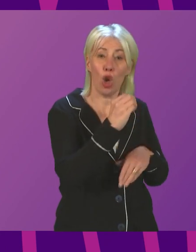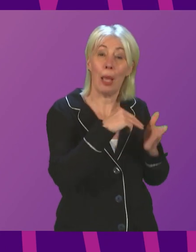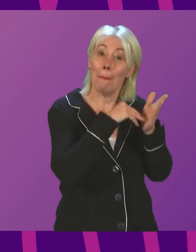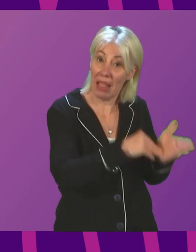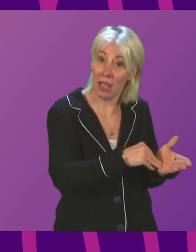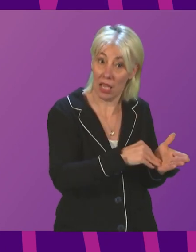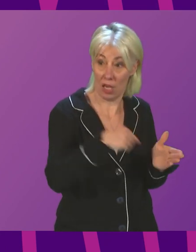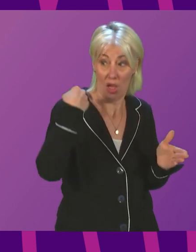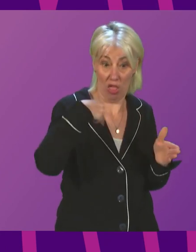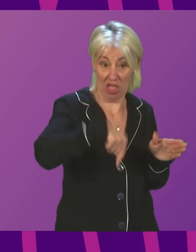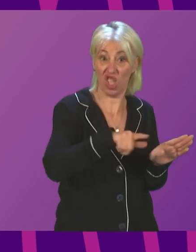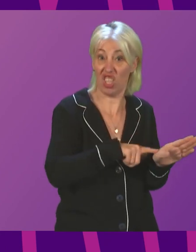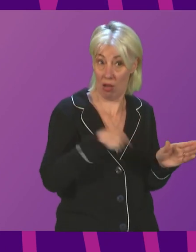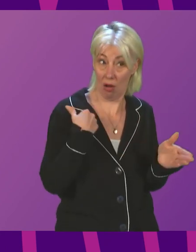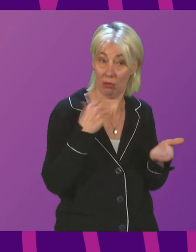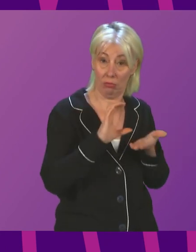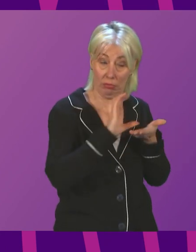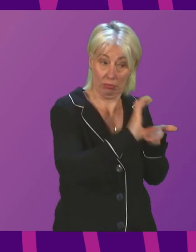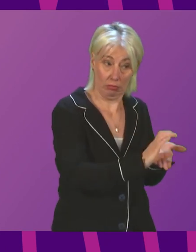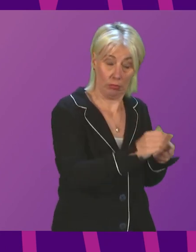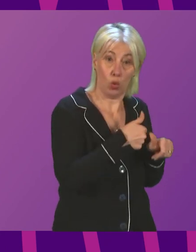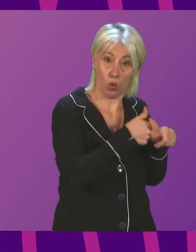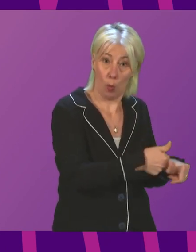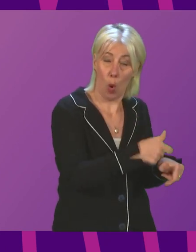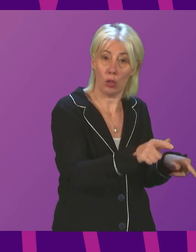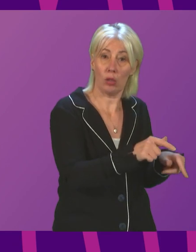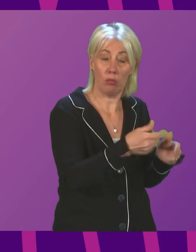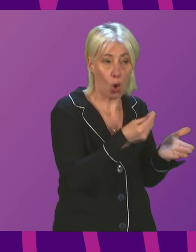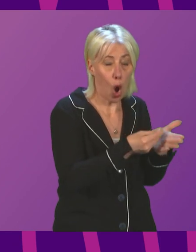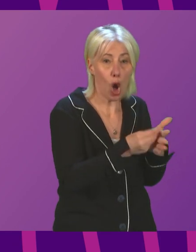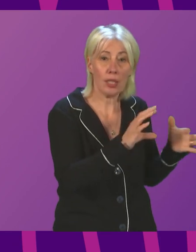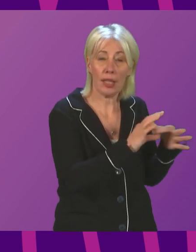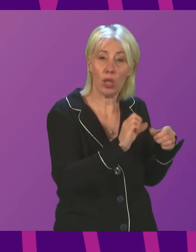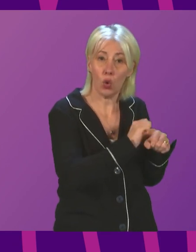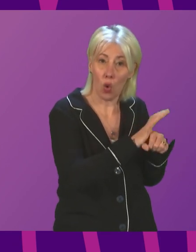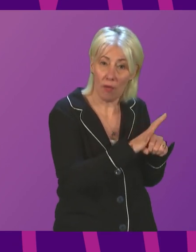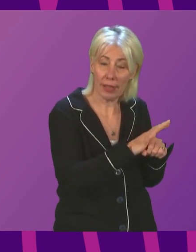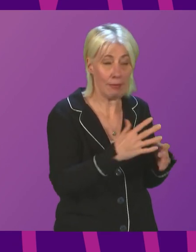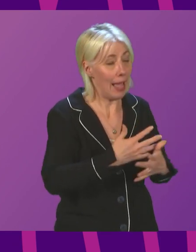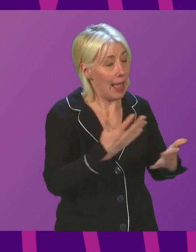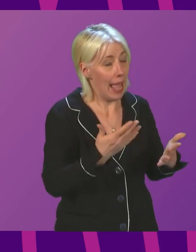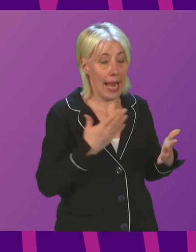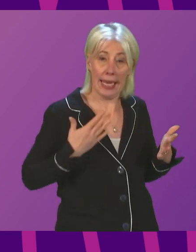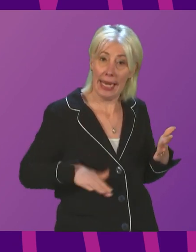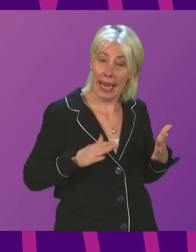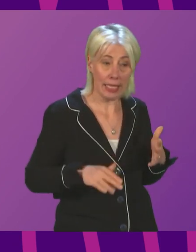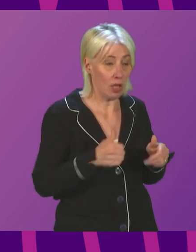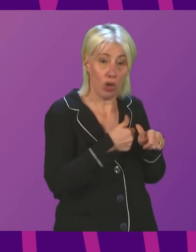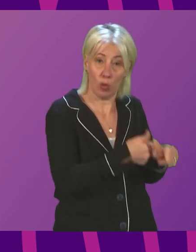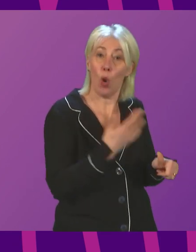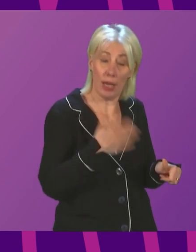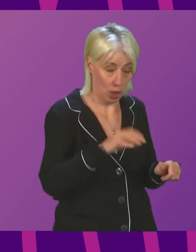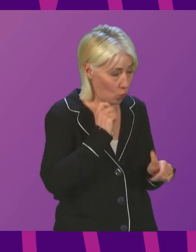so far this year to support Covid-related costs and it will continue to receive all the necessary support throughout this pandemic.